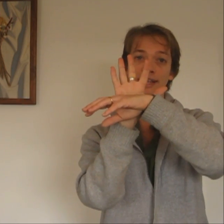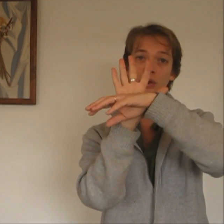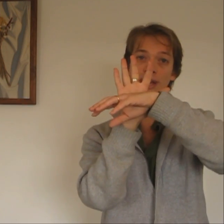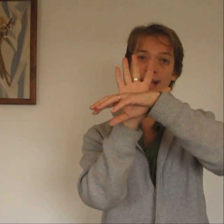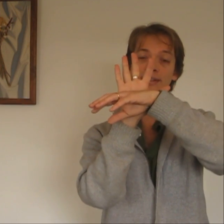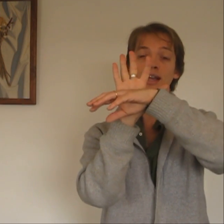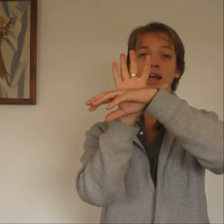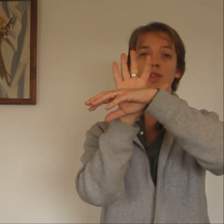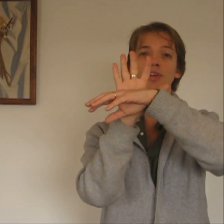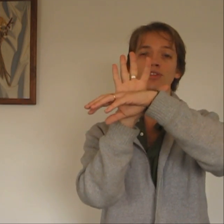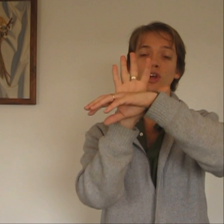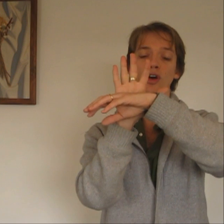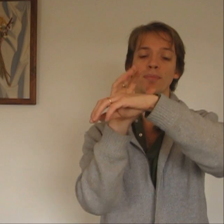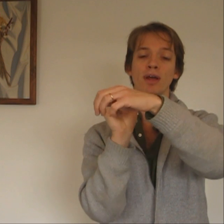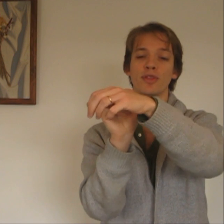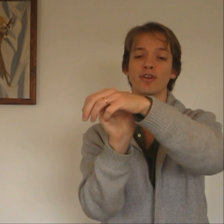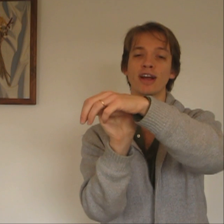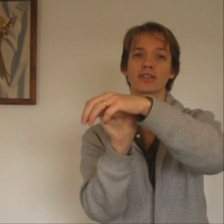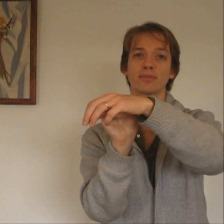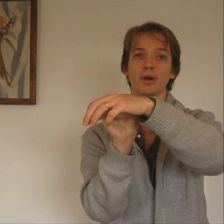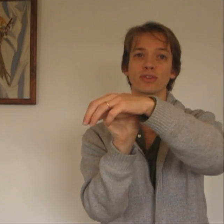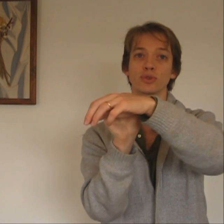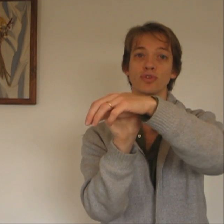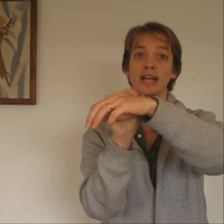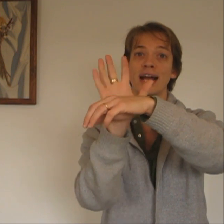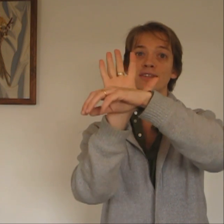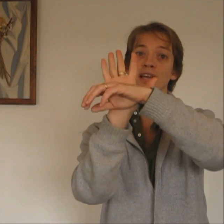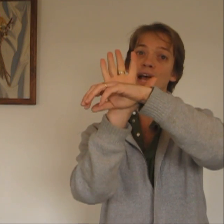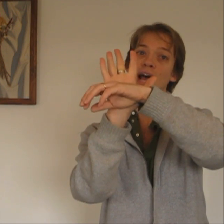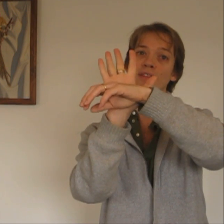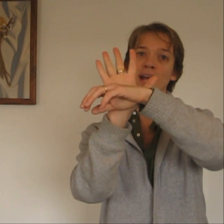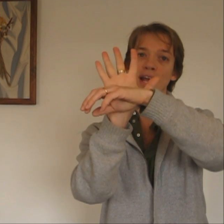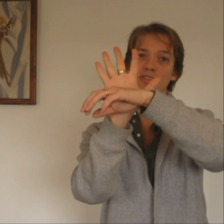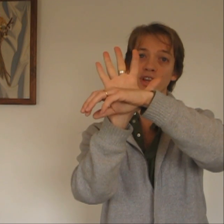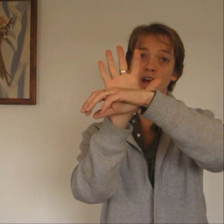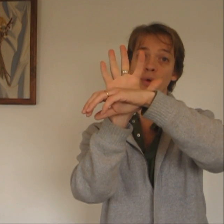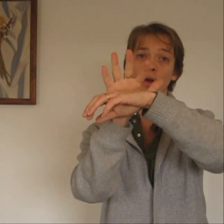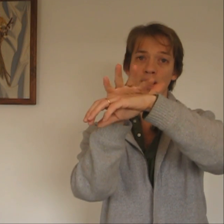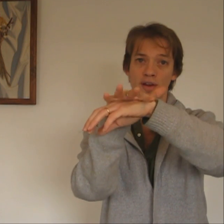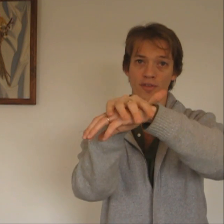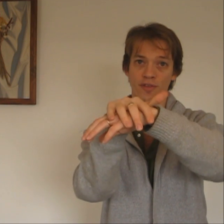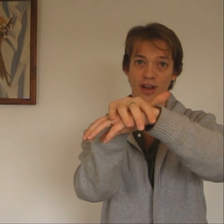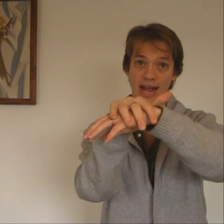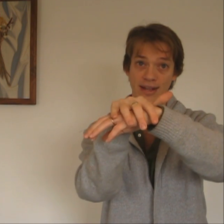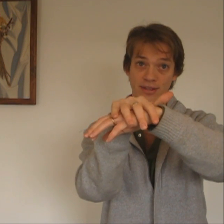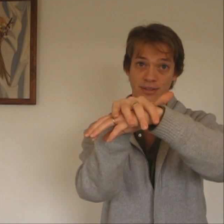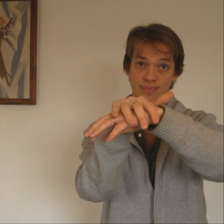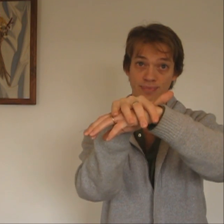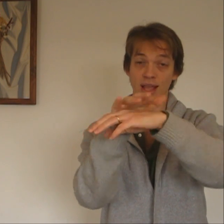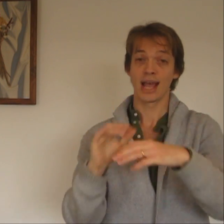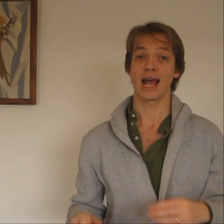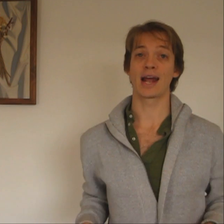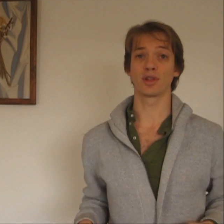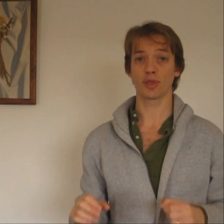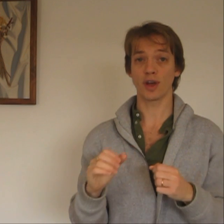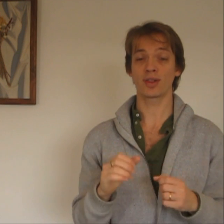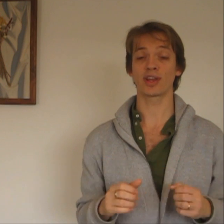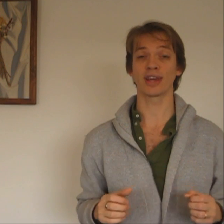on end, this time the erector muscles relax, and the hairs go flat. And the third thing that